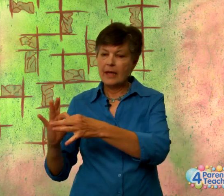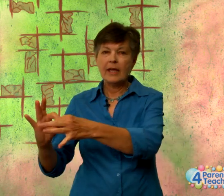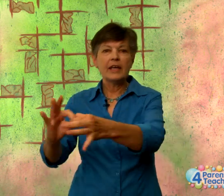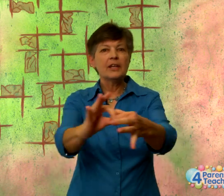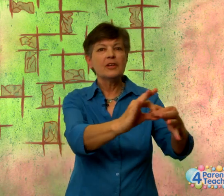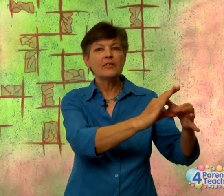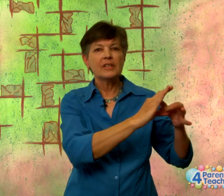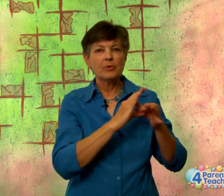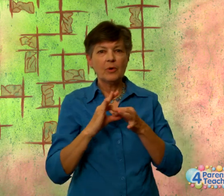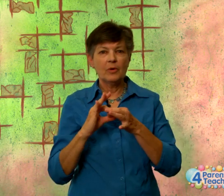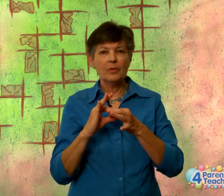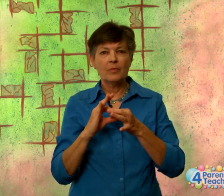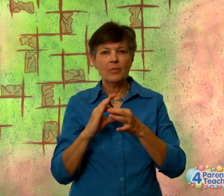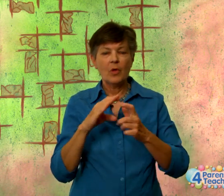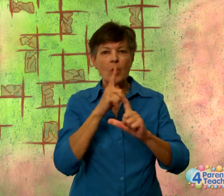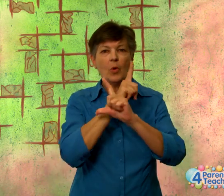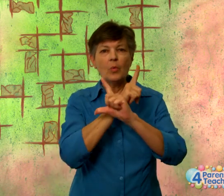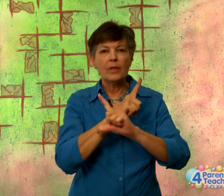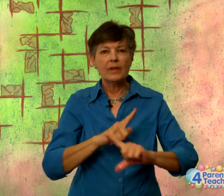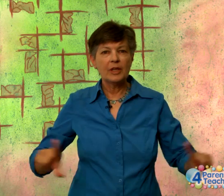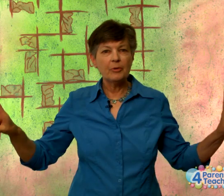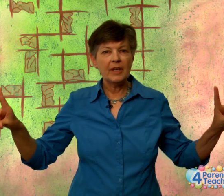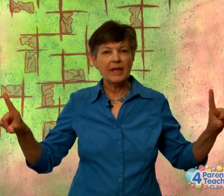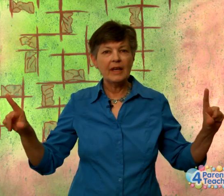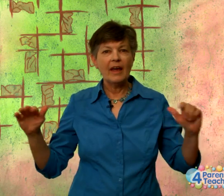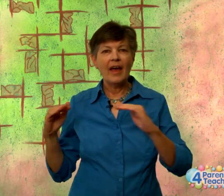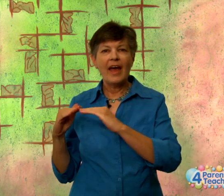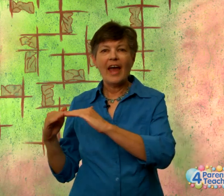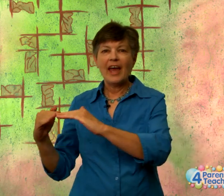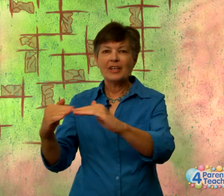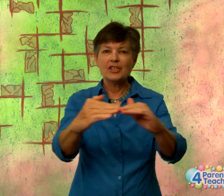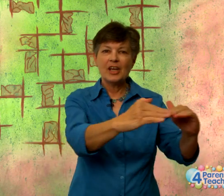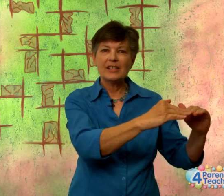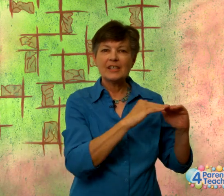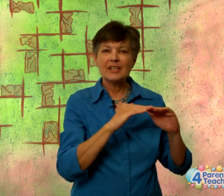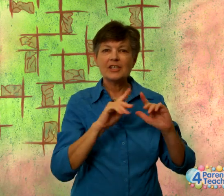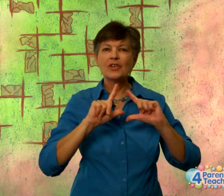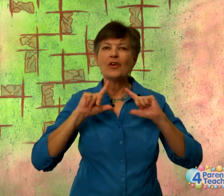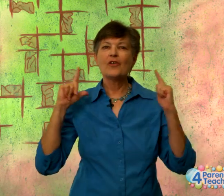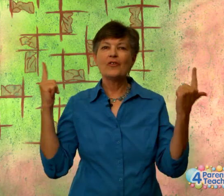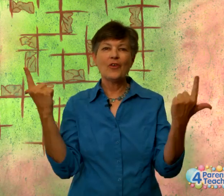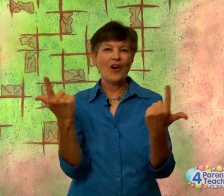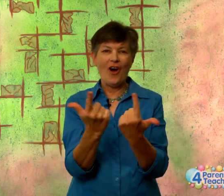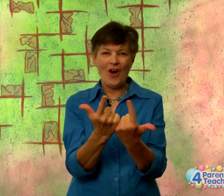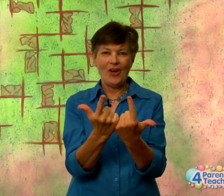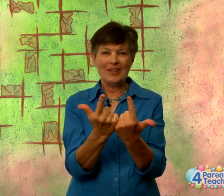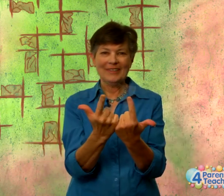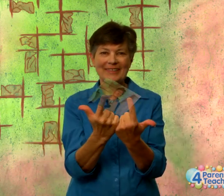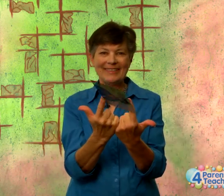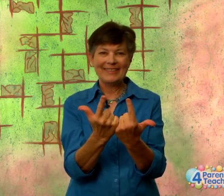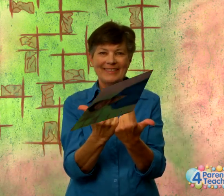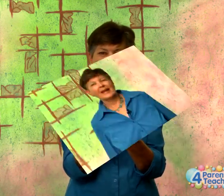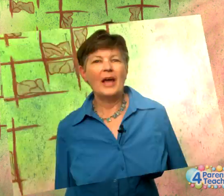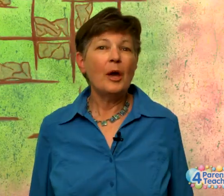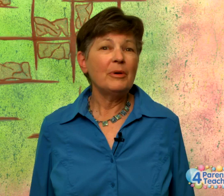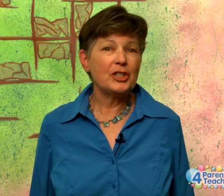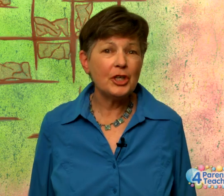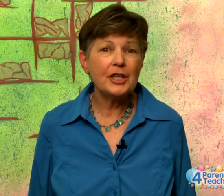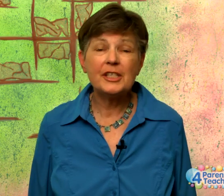indivisible, with liberty and justice for all. Be sure to